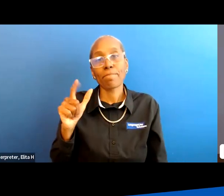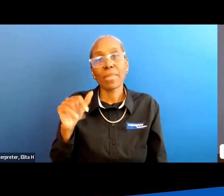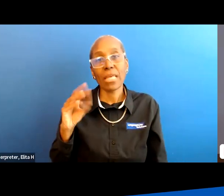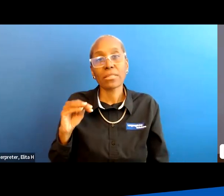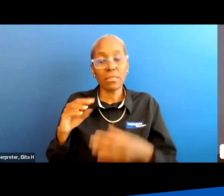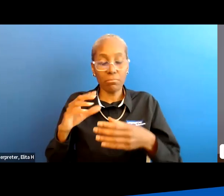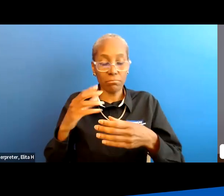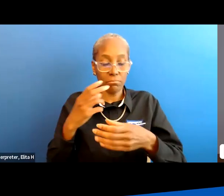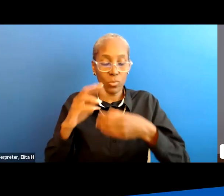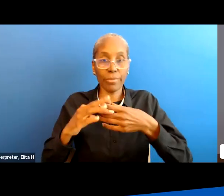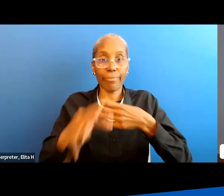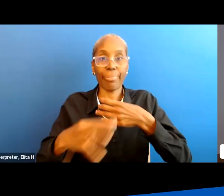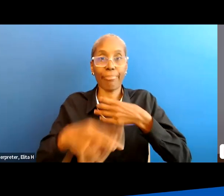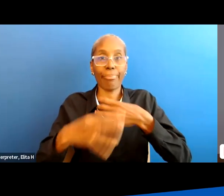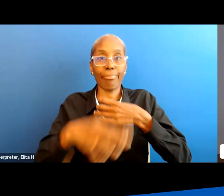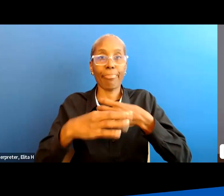out of the bones